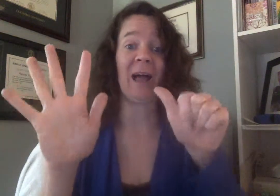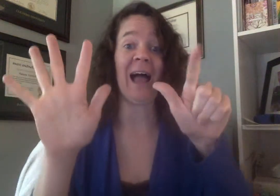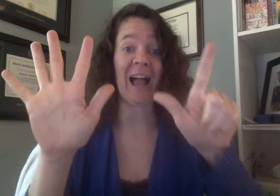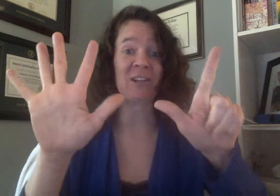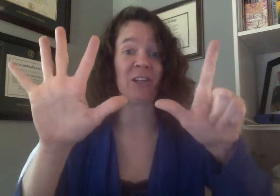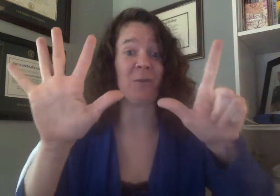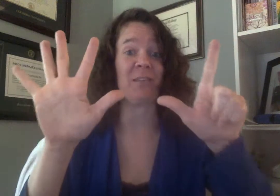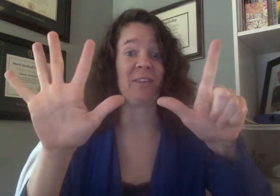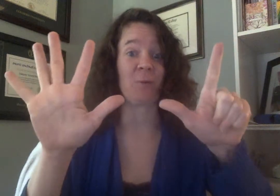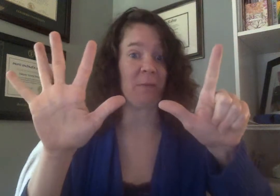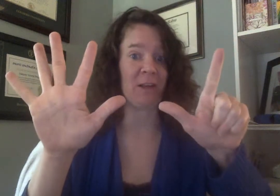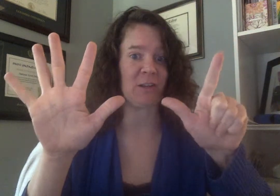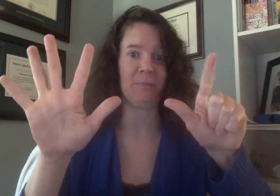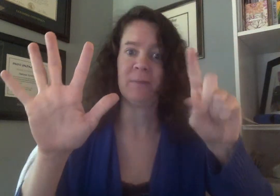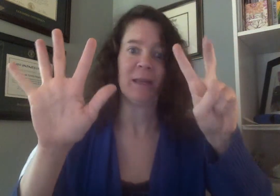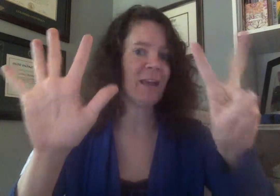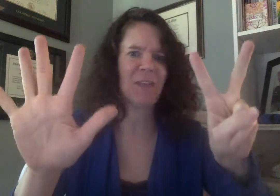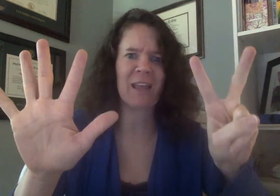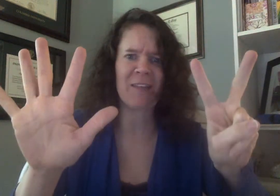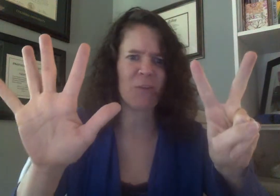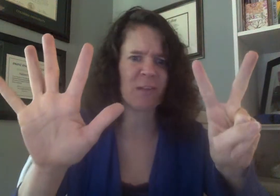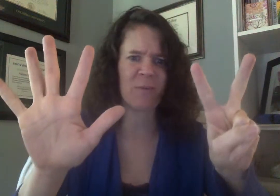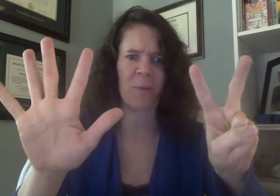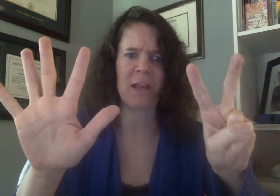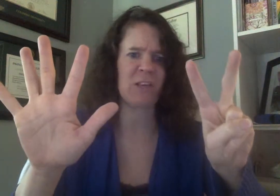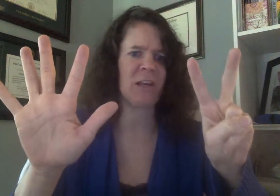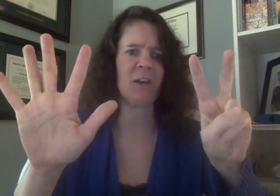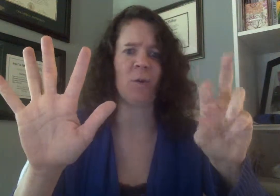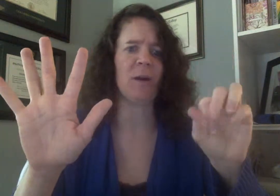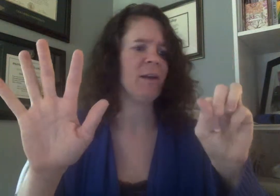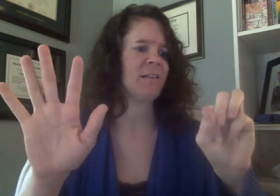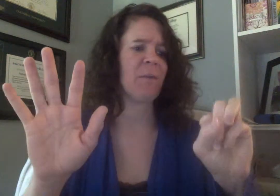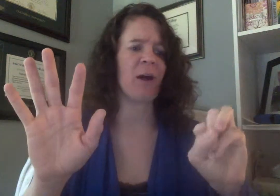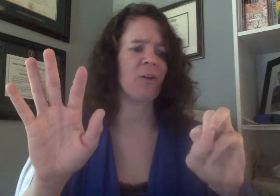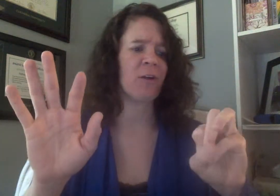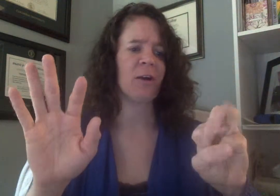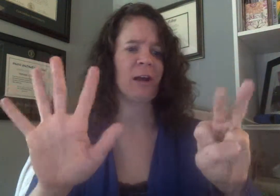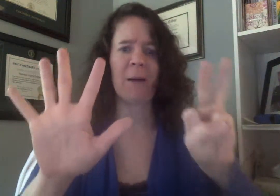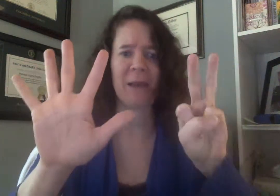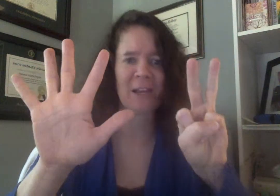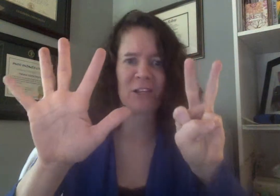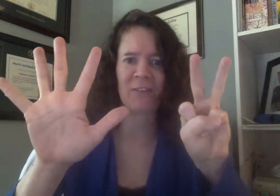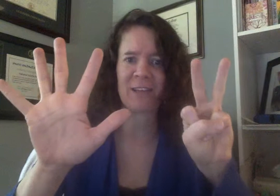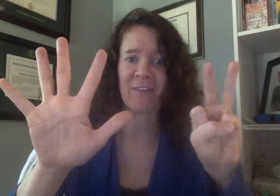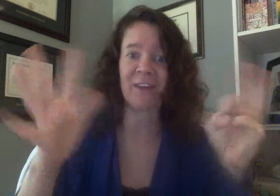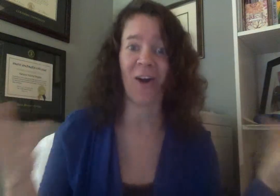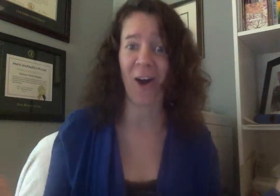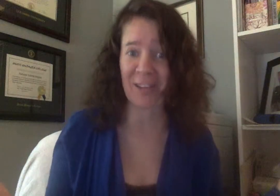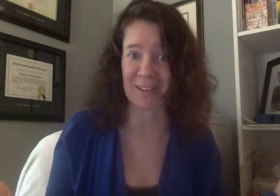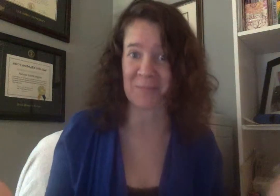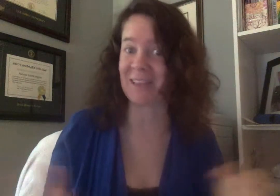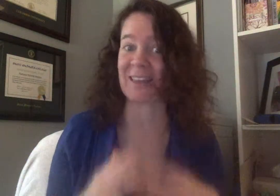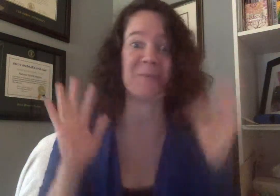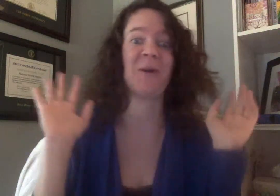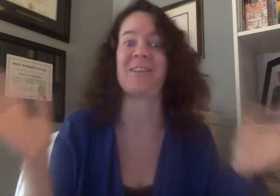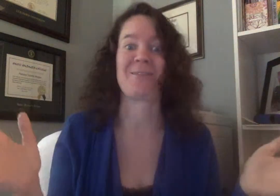actually use this formation if they give you this formation or some other combination of seven awesome let them know that's